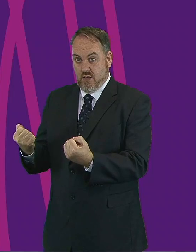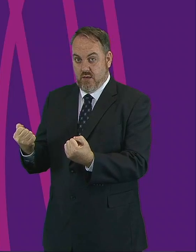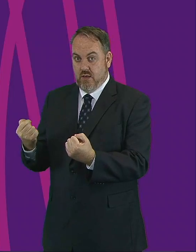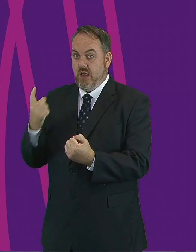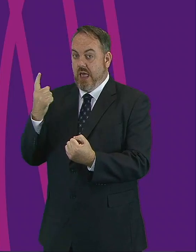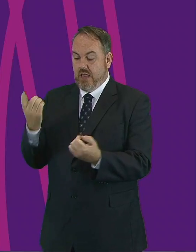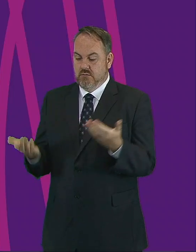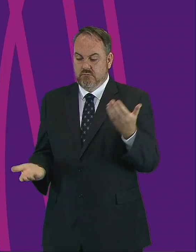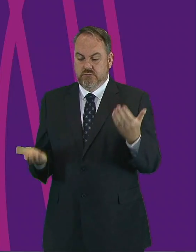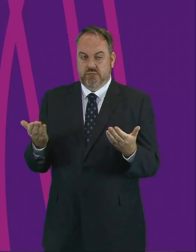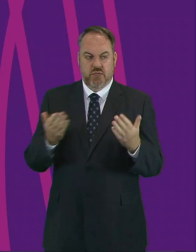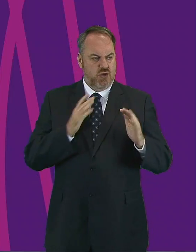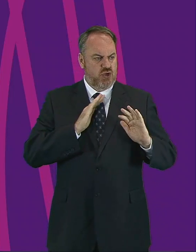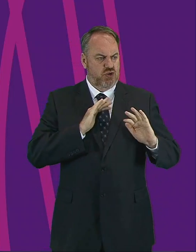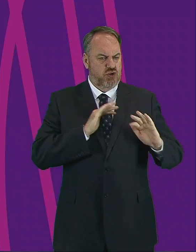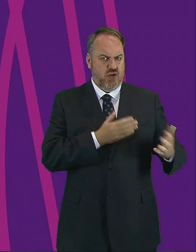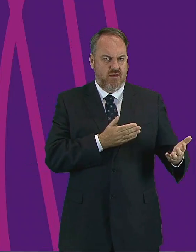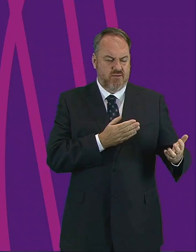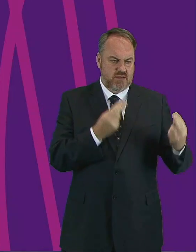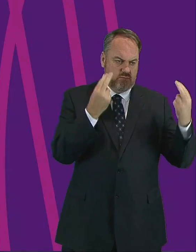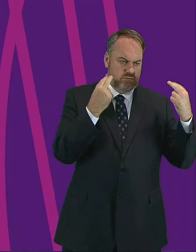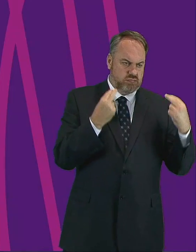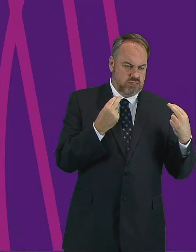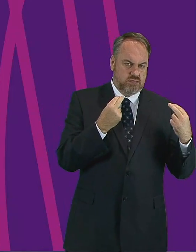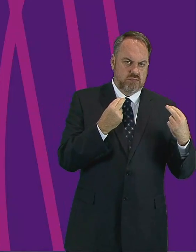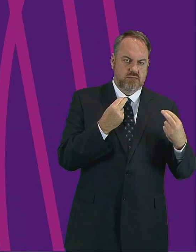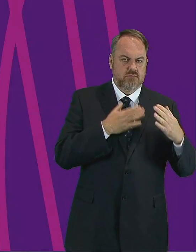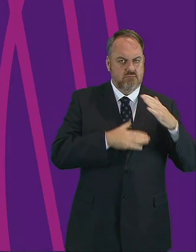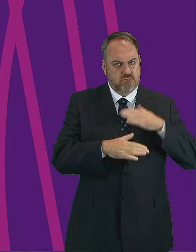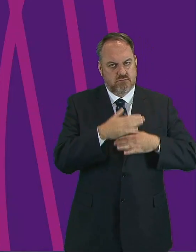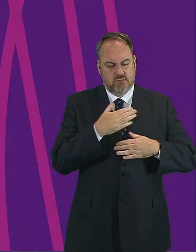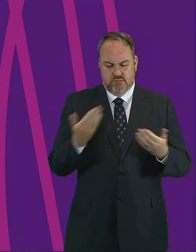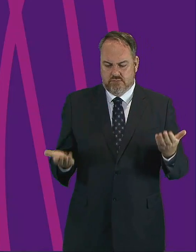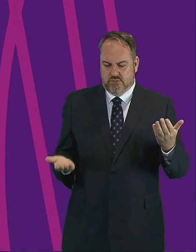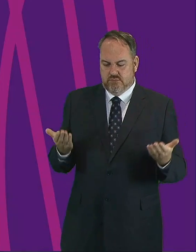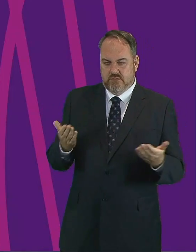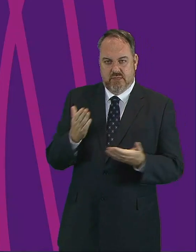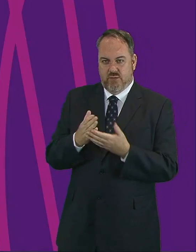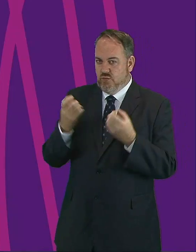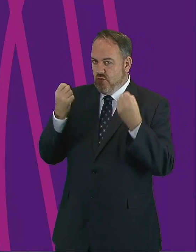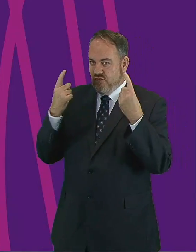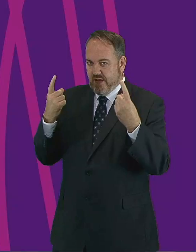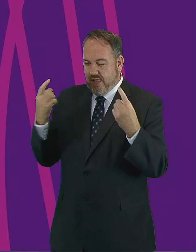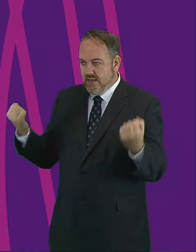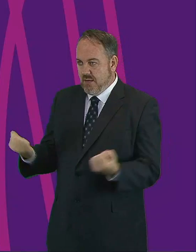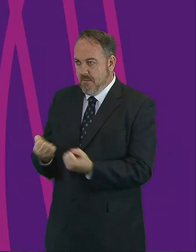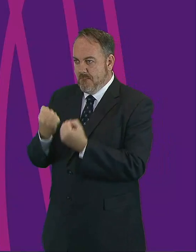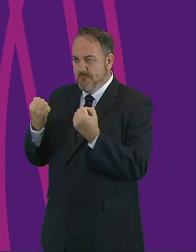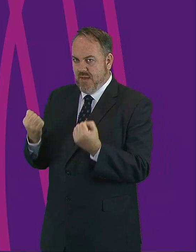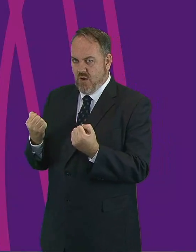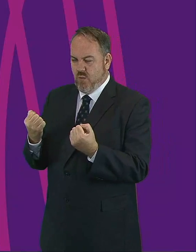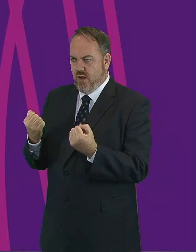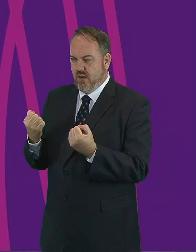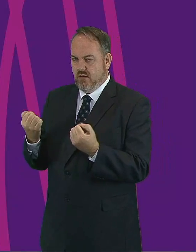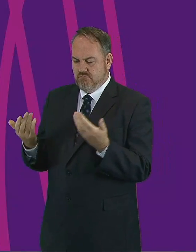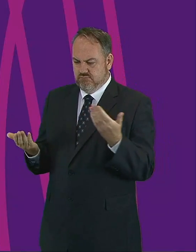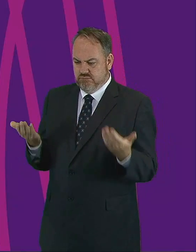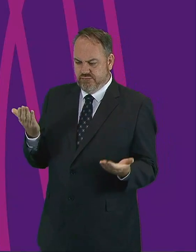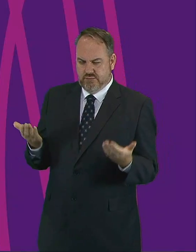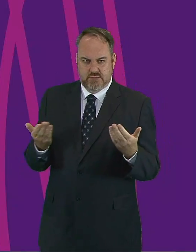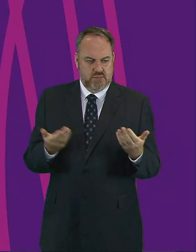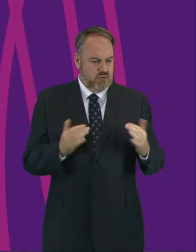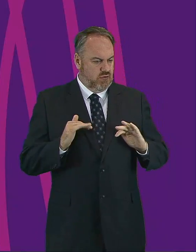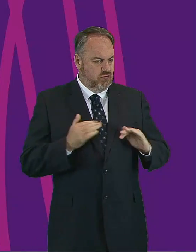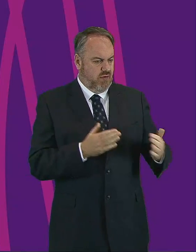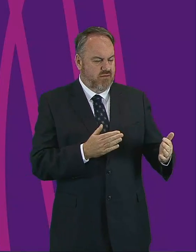And if you're not aware of these things, then you certainly ought to be. I want to tell you a story from the Bible